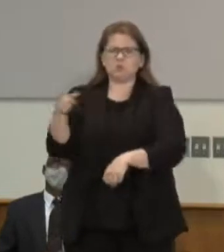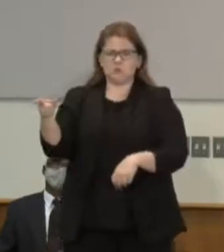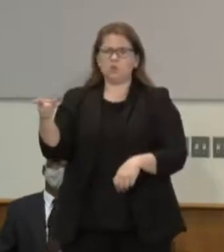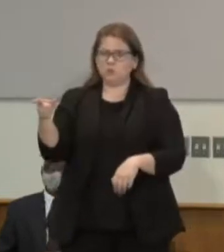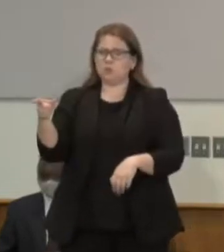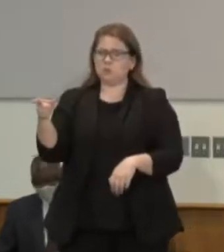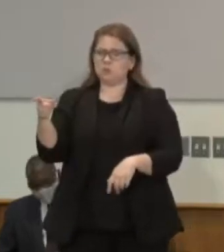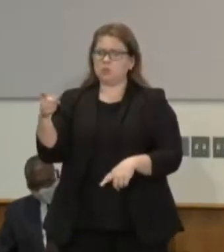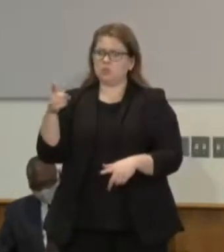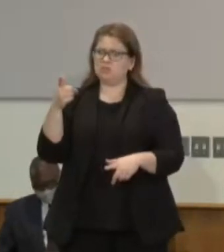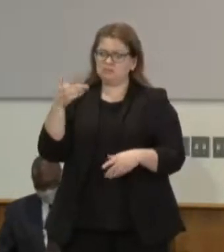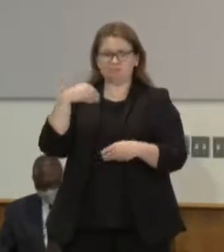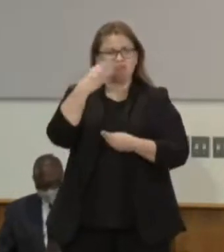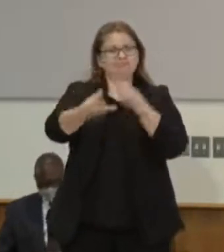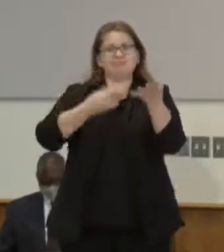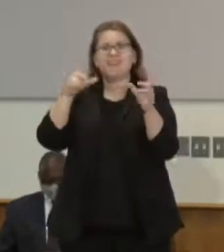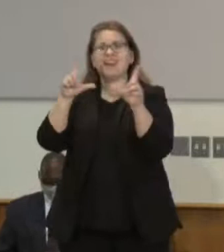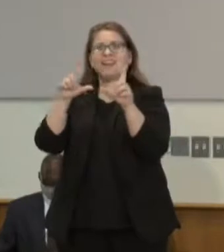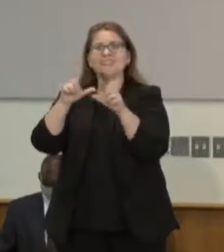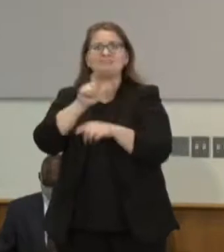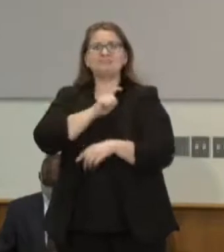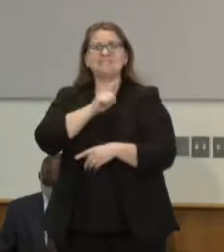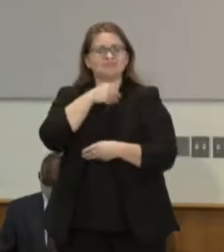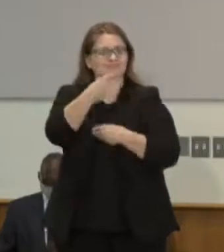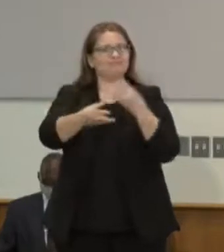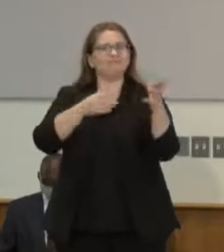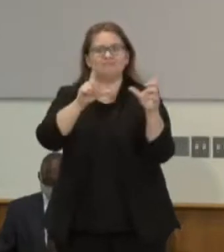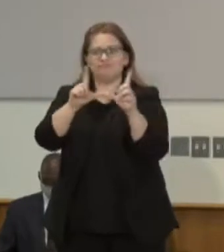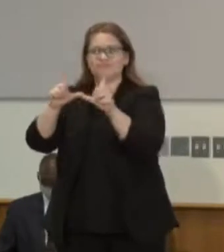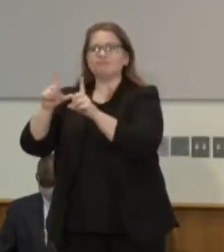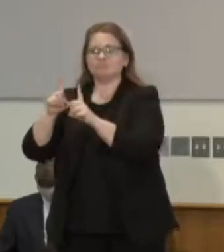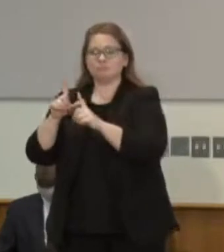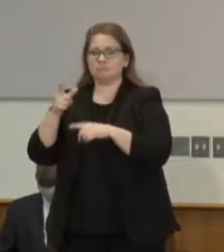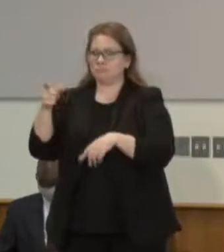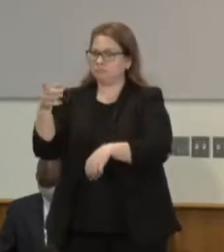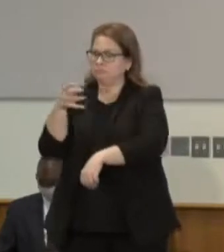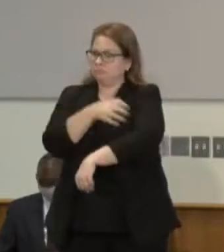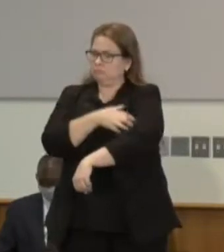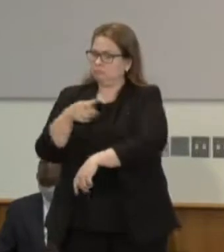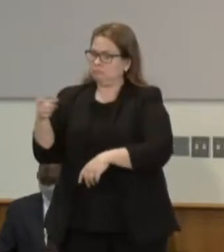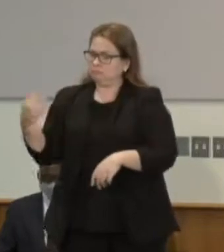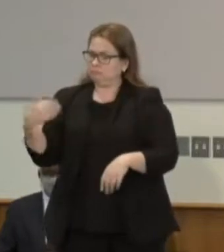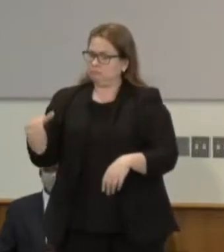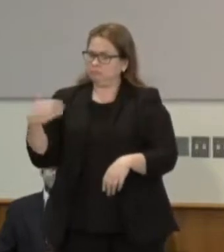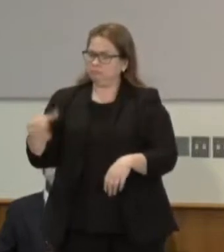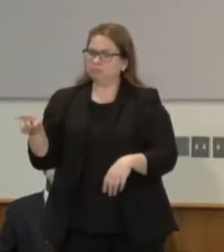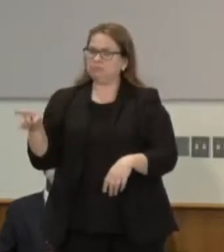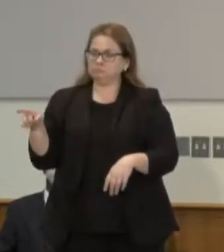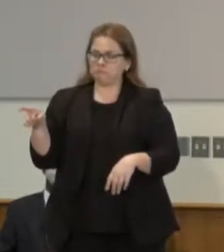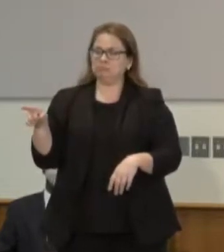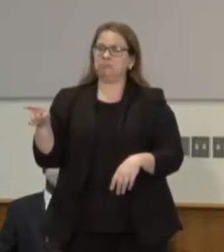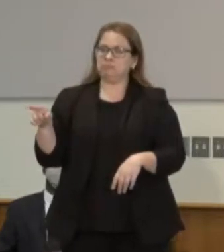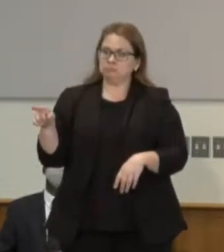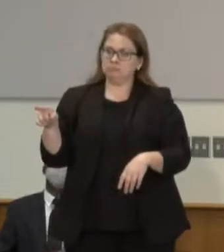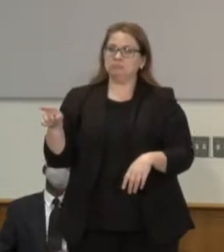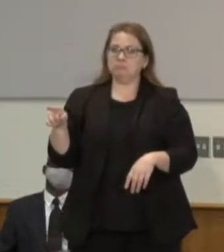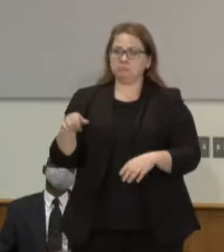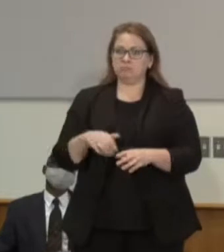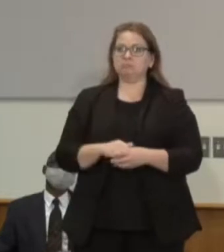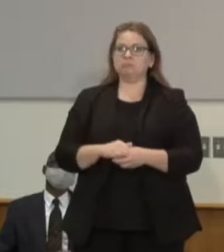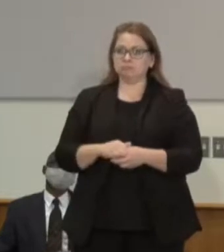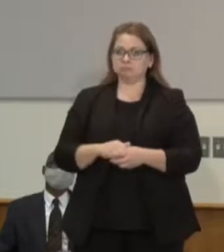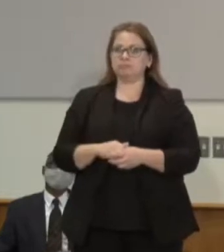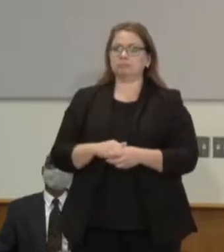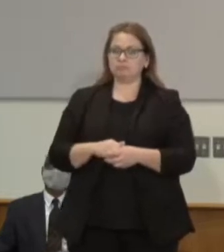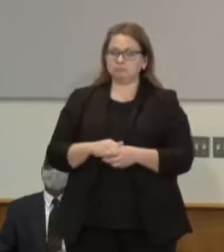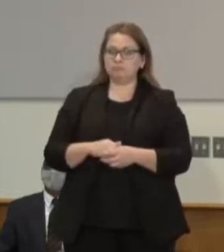licensing board and so the whole issue of folks forcing you know locals to negotiate away